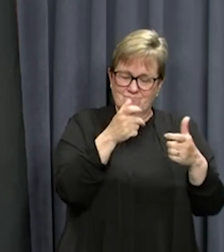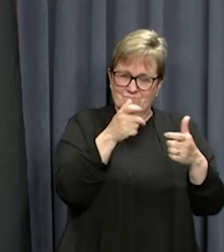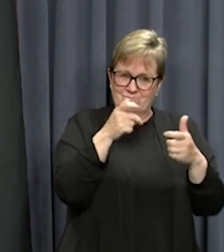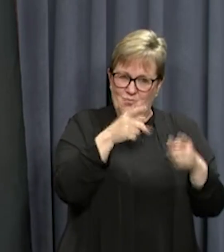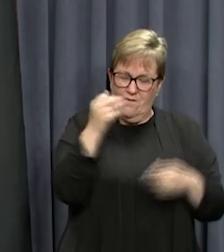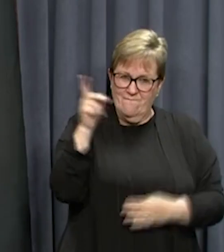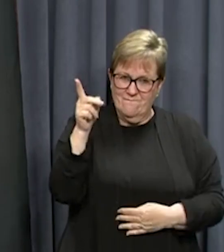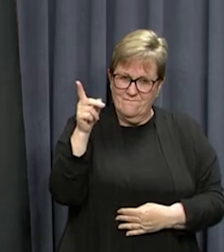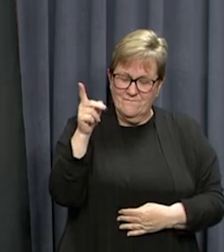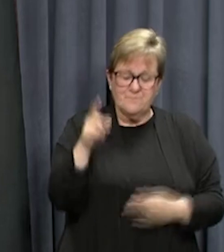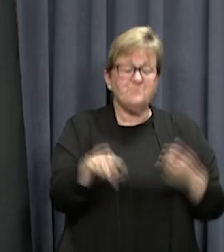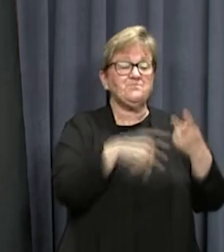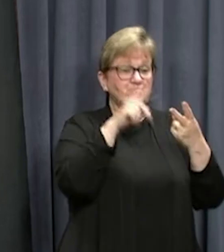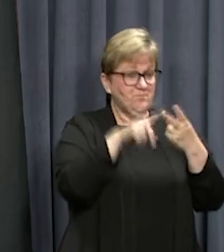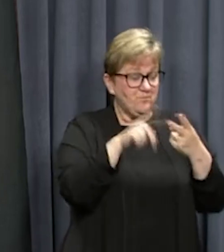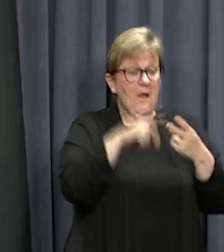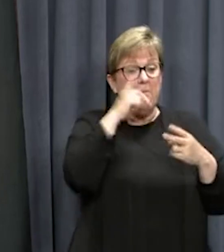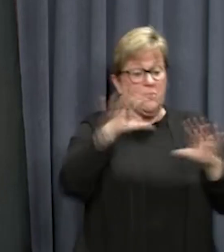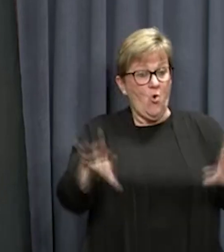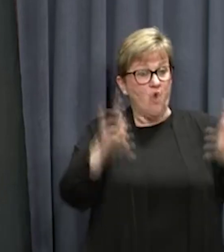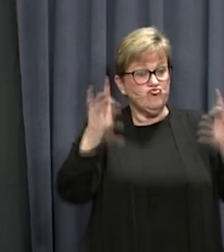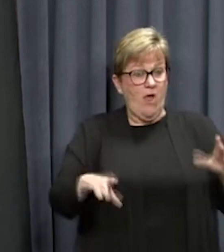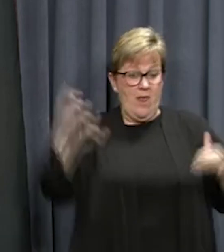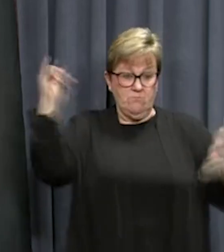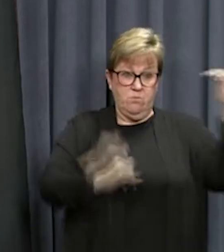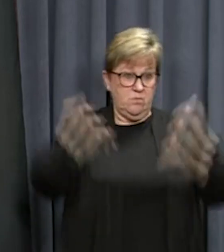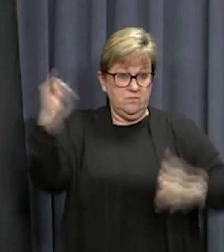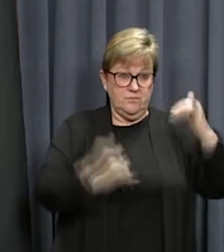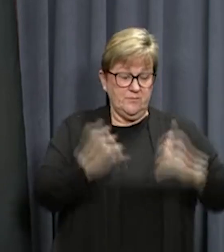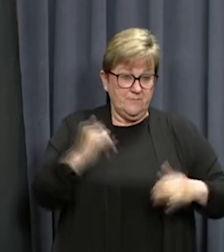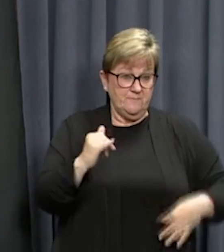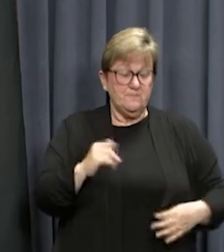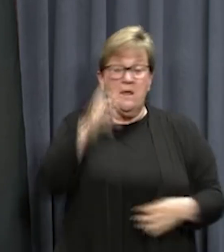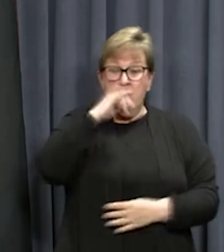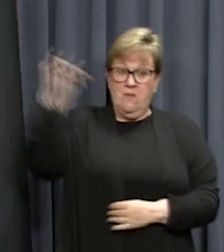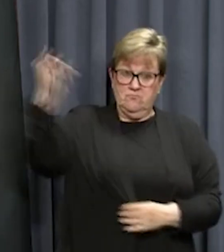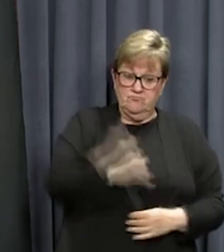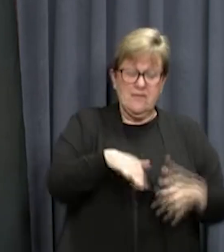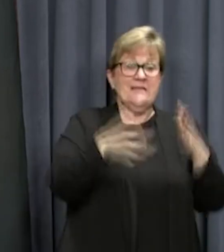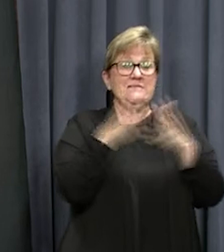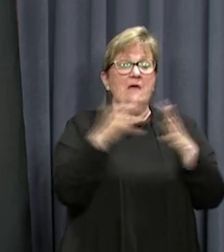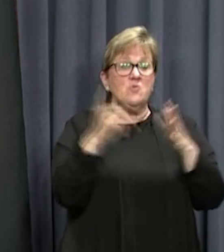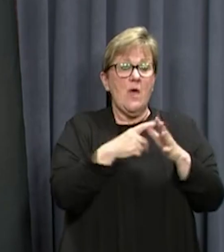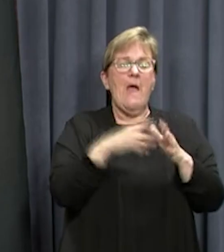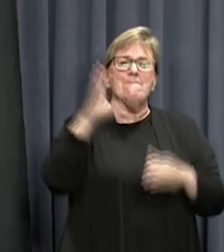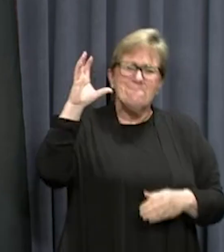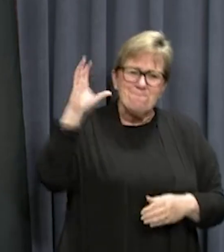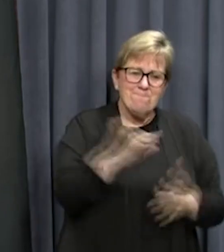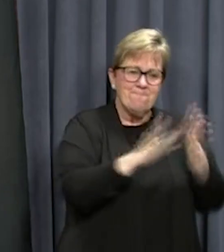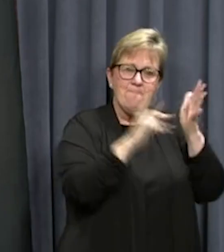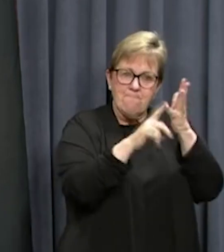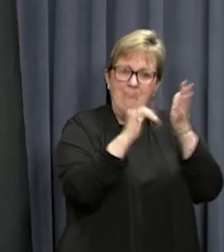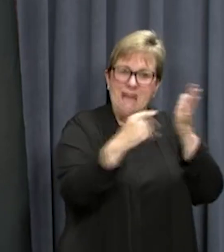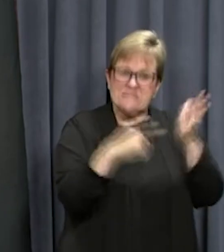Secondly, domestic arrivals. All domestic arrivals into WA must be double